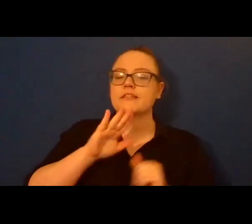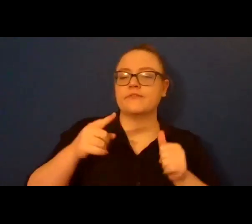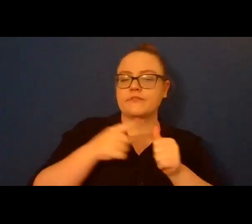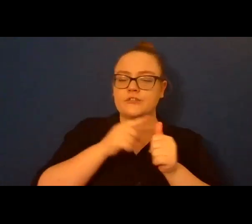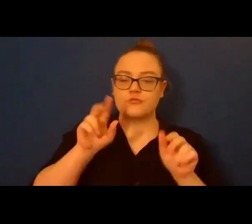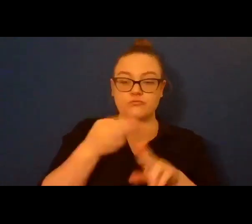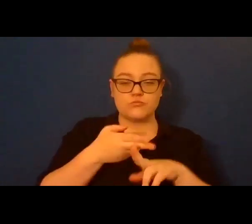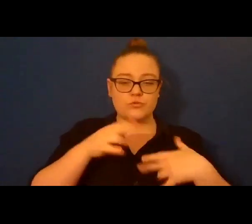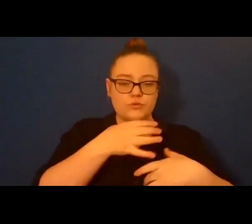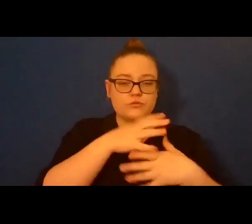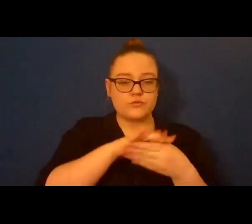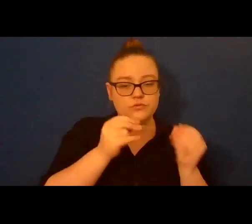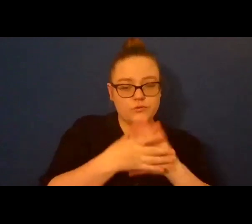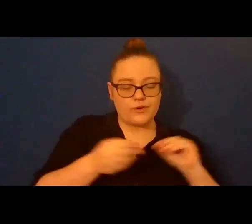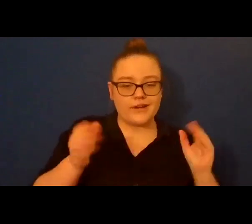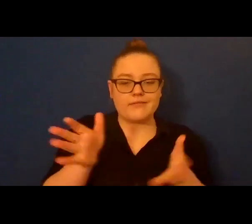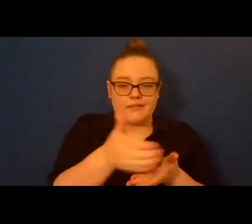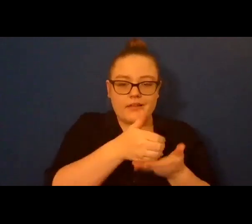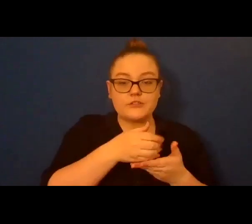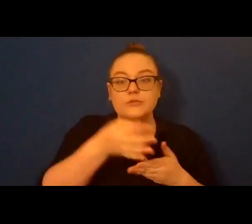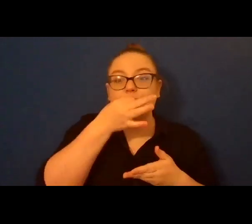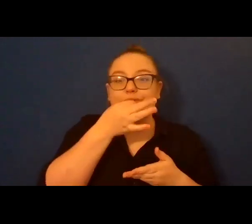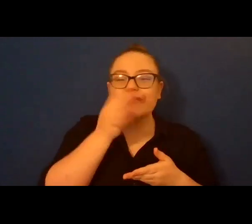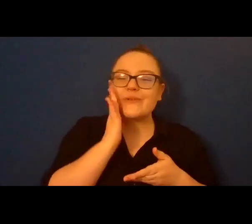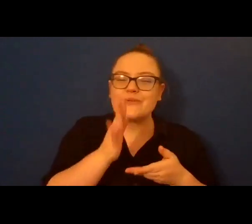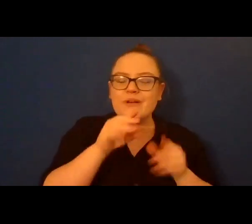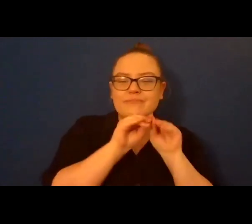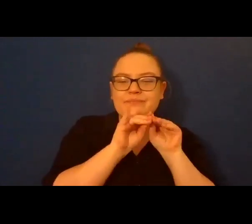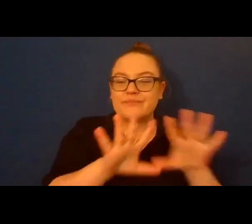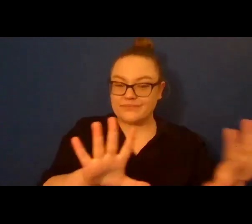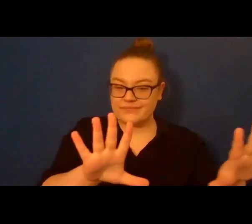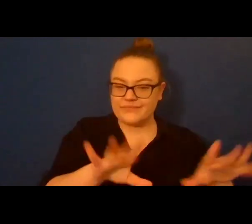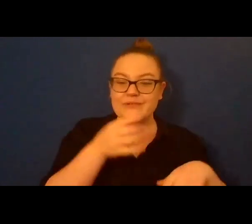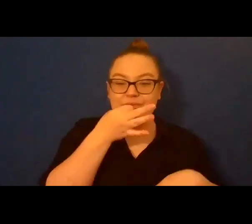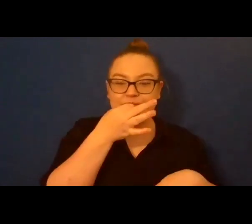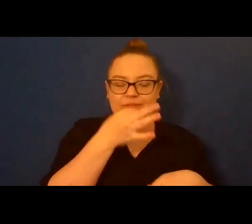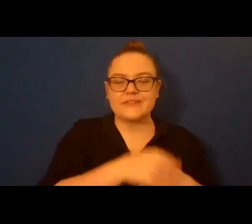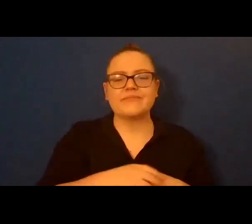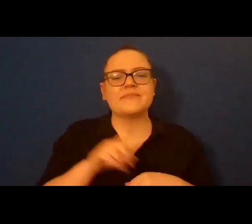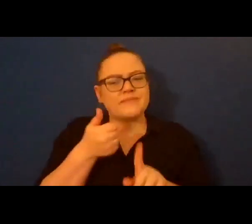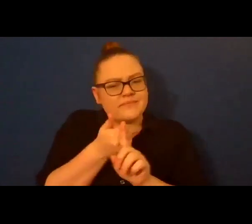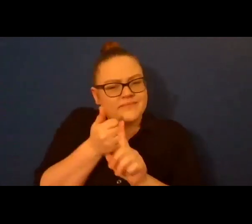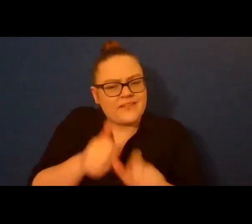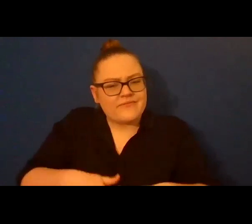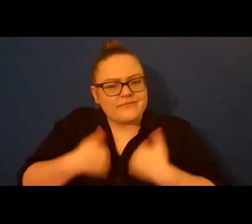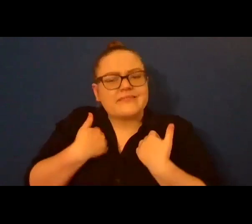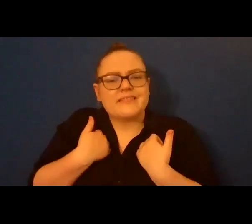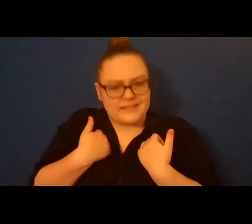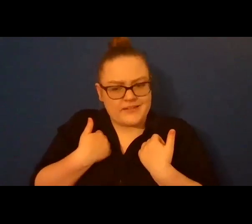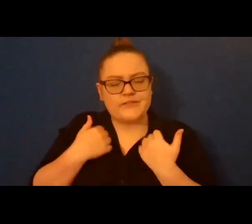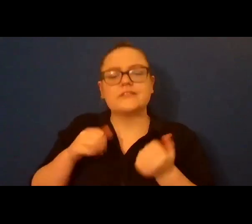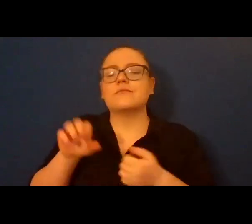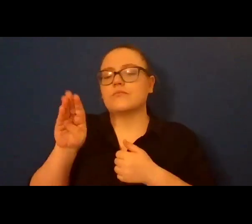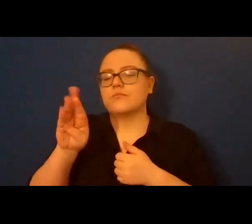forthcoming from Santa Fe Writer Project. He lives in Brooklyn, New York, but mostly on Twitter, at Lives in